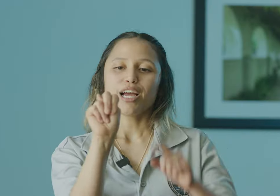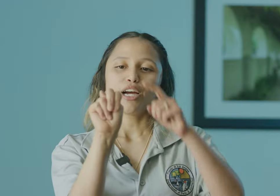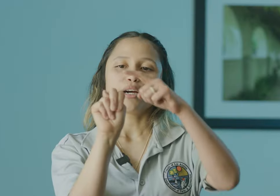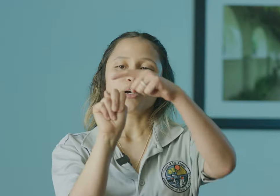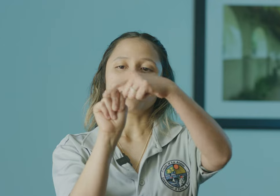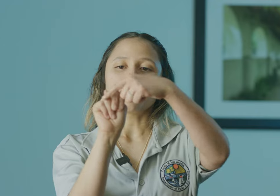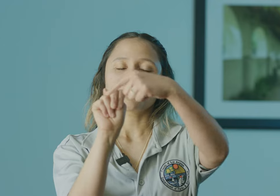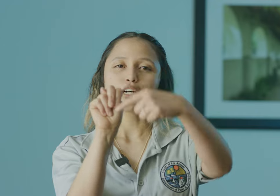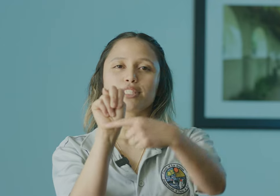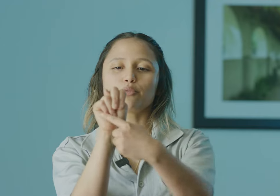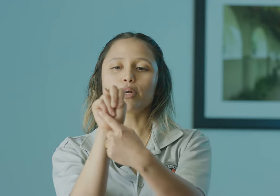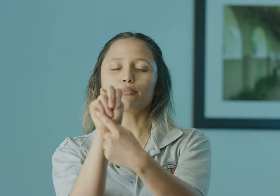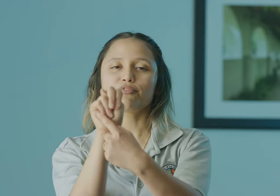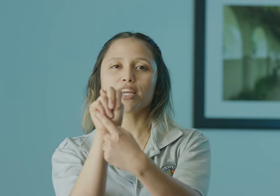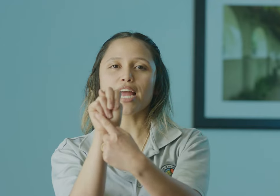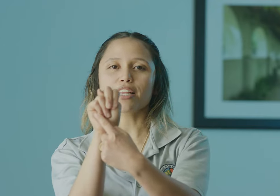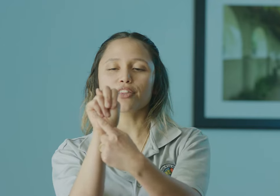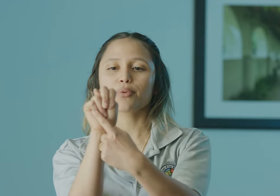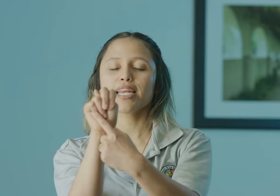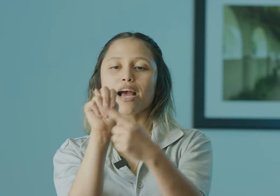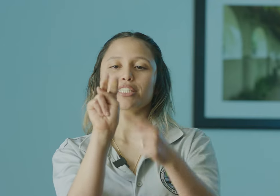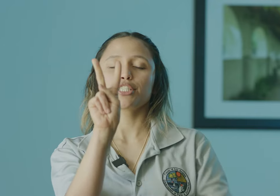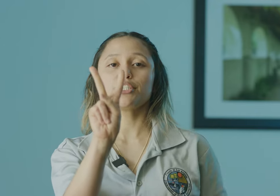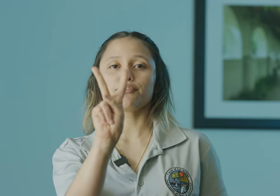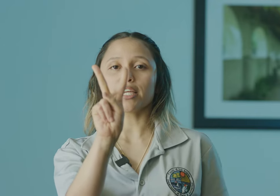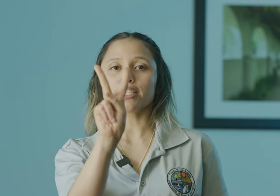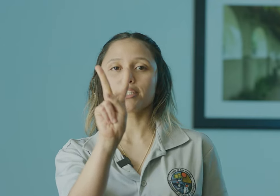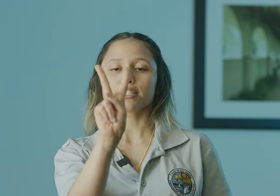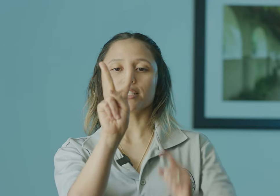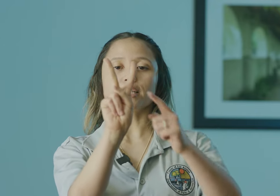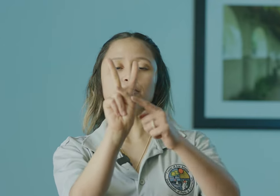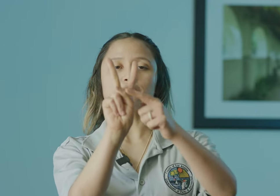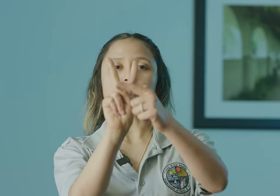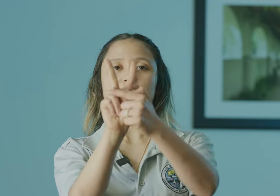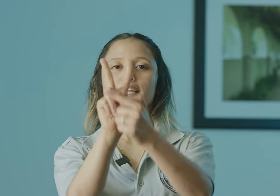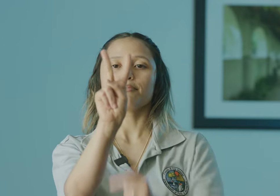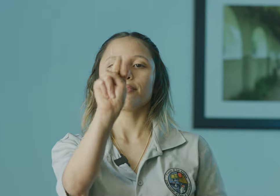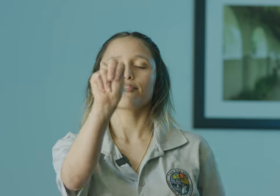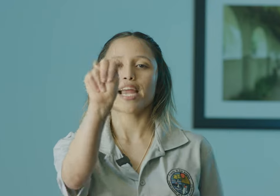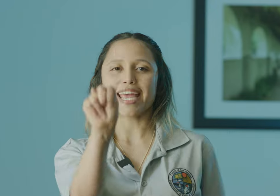N. Close in one finger out of the three. Now it's two fingers. The thumb closes in for N.